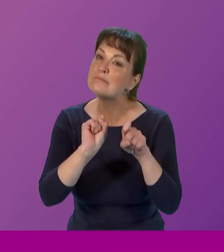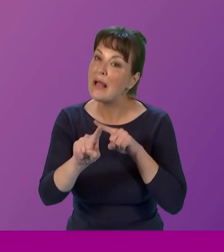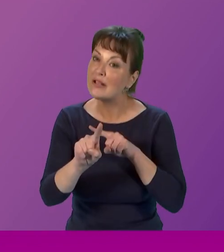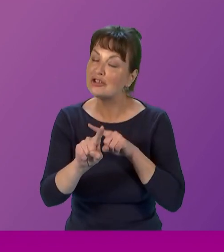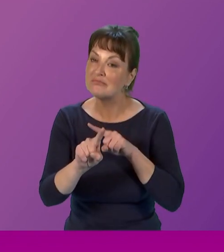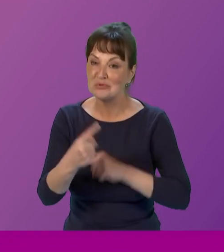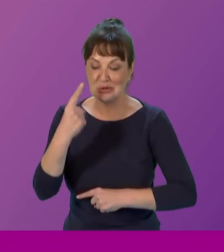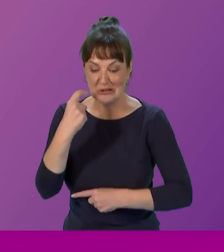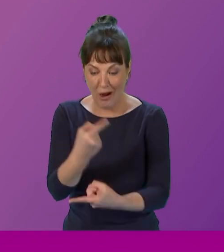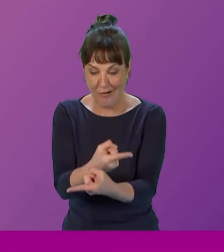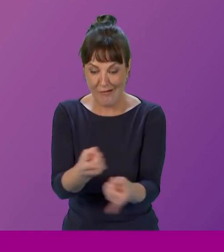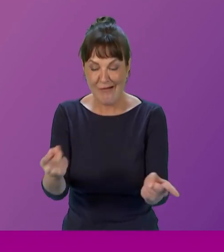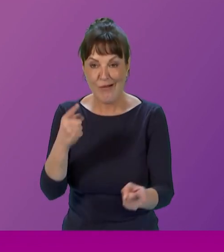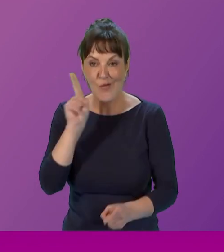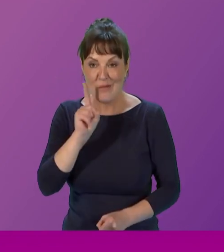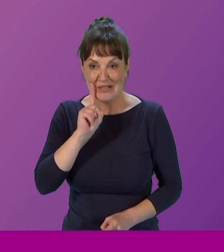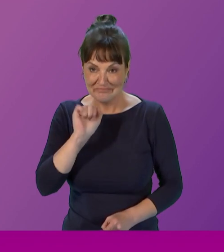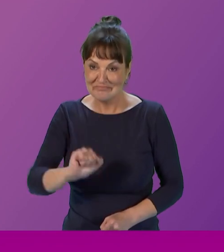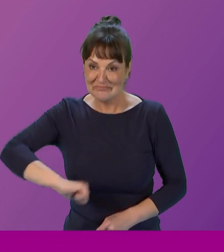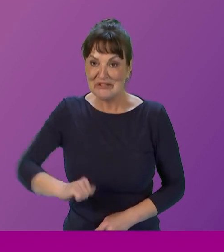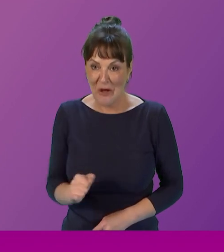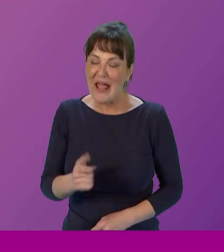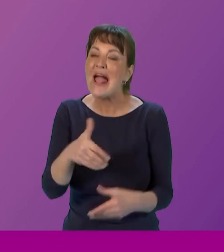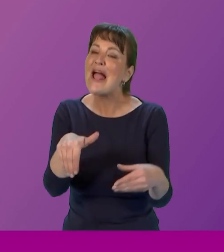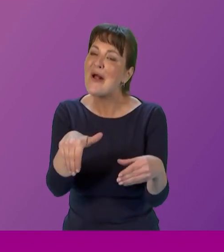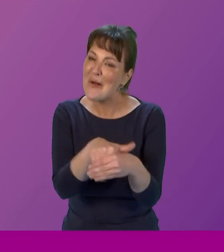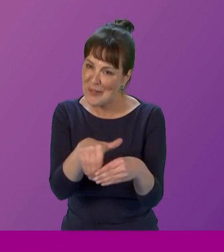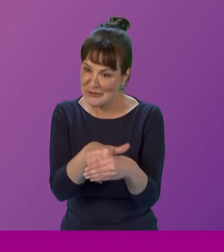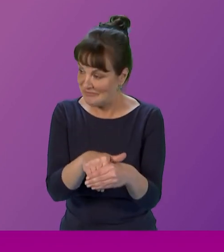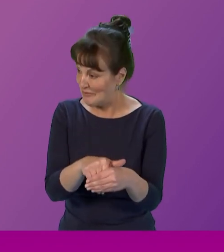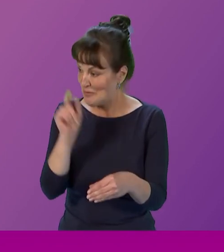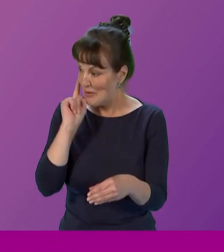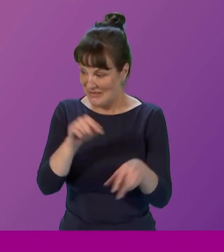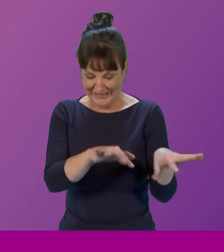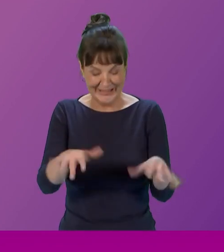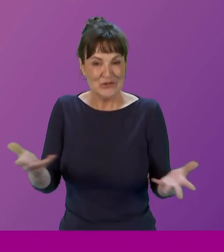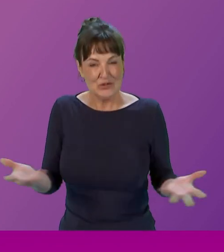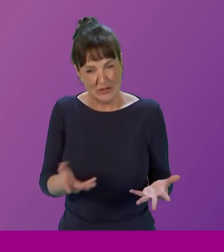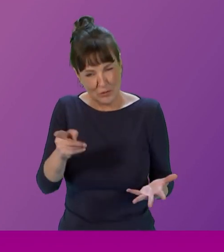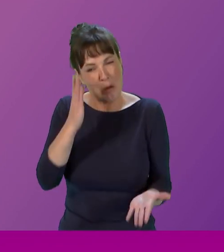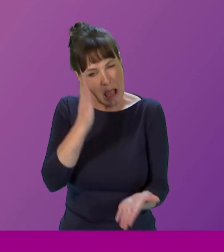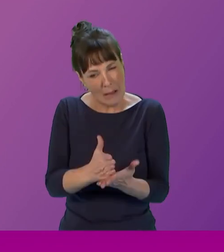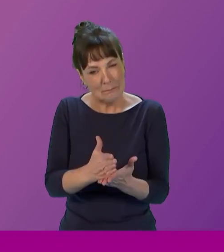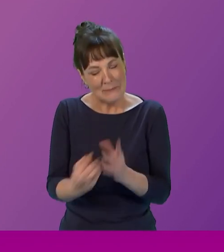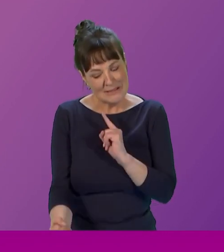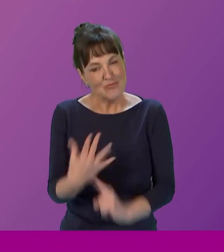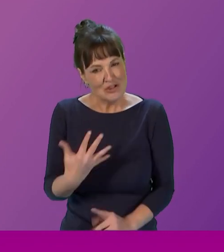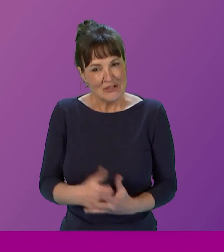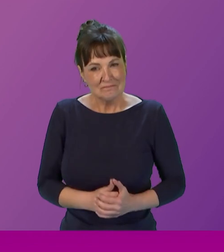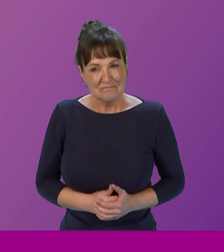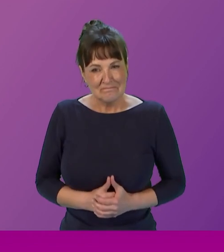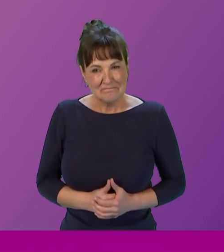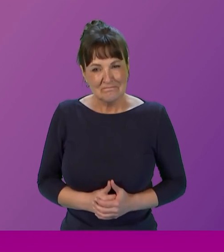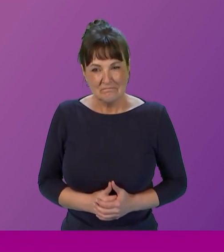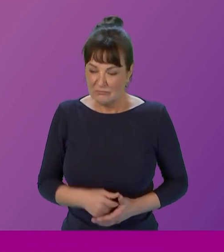to the younger women in our country, including those present today. you